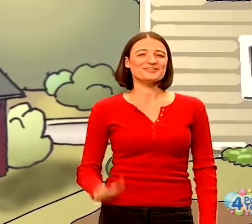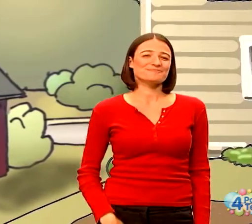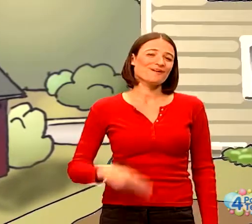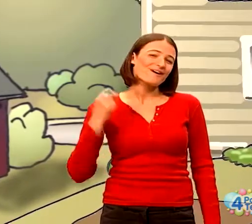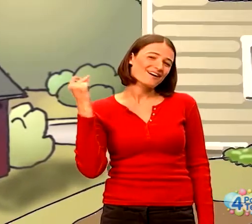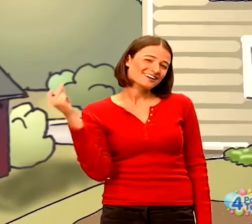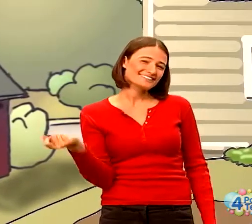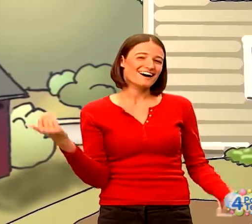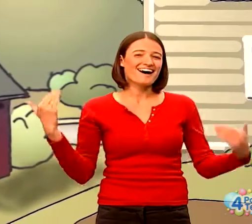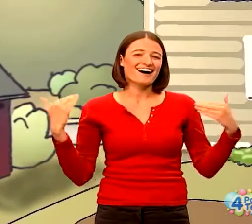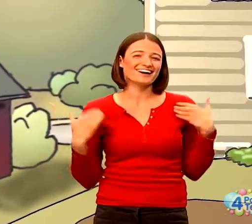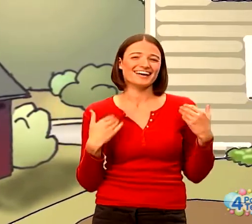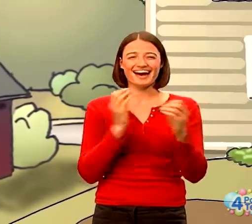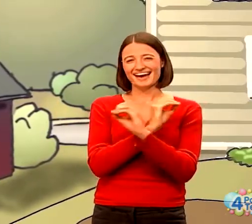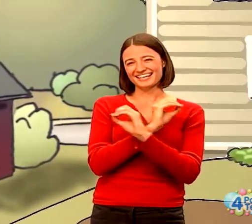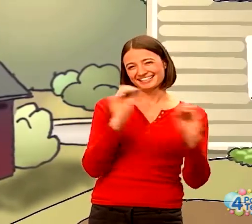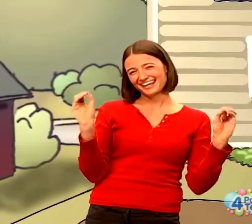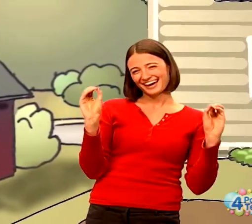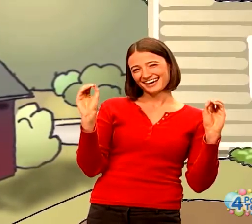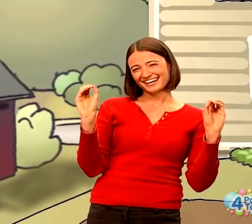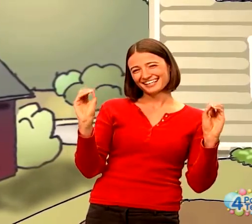the poor dog had none.